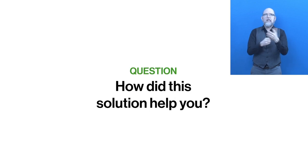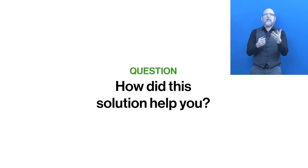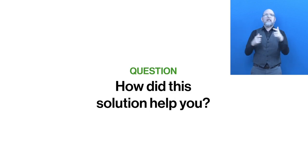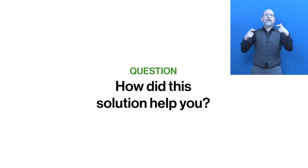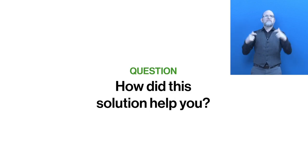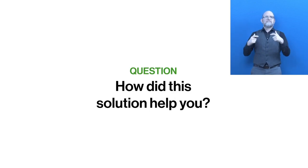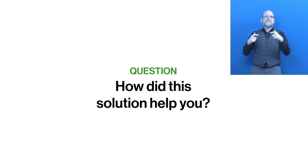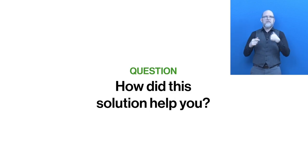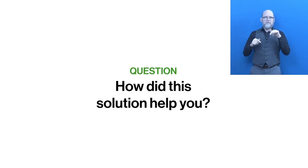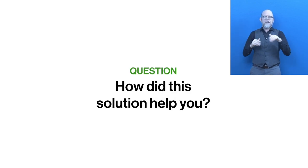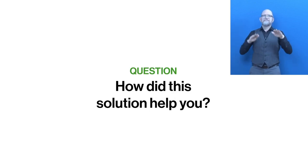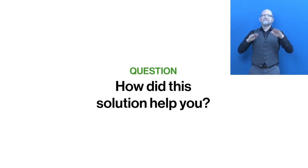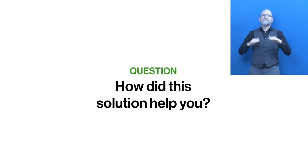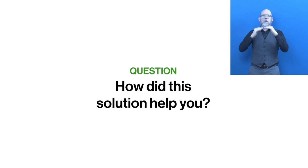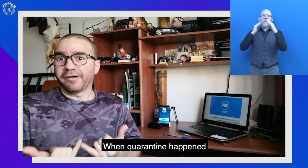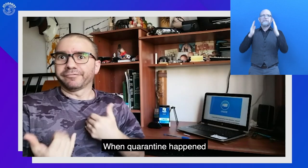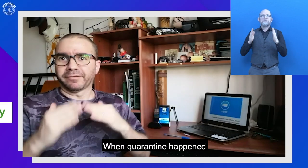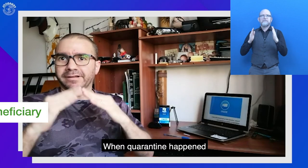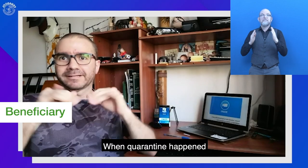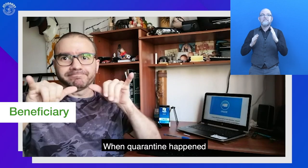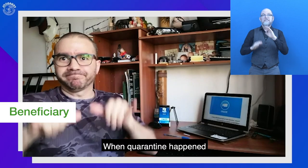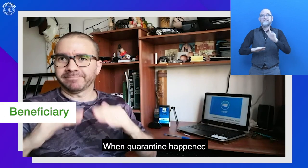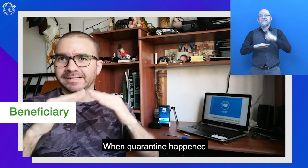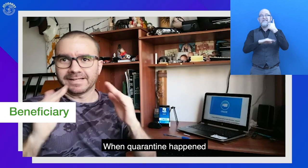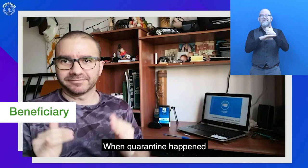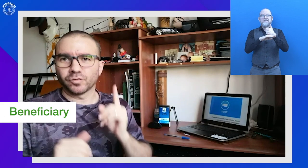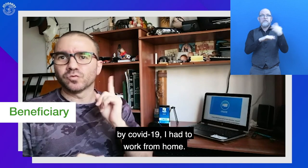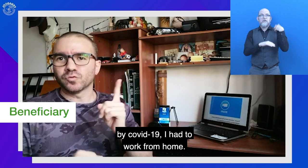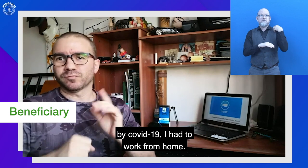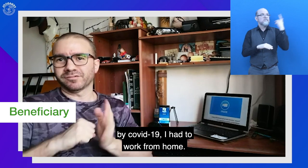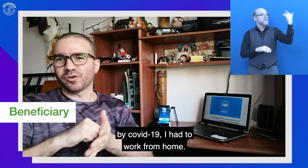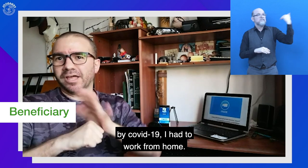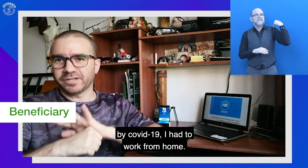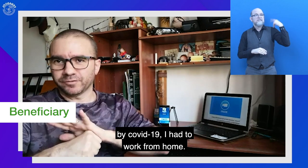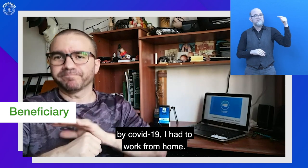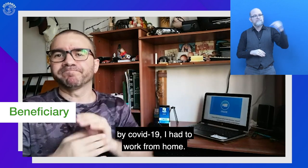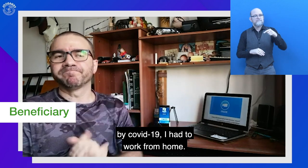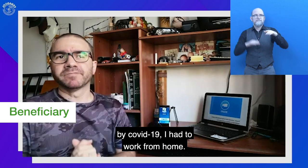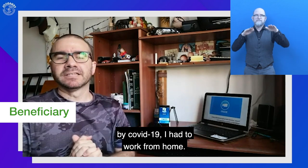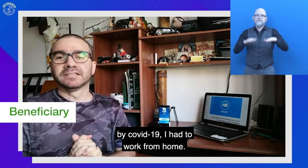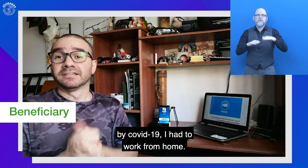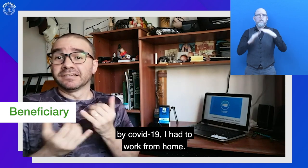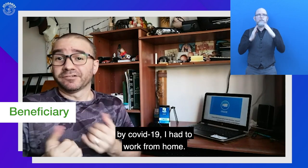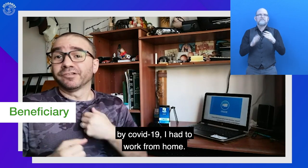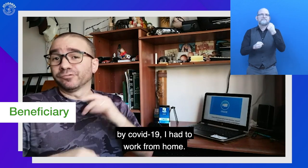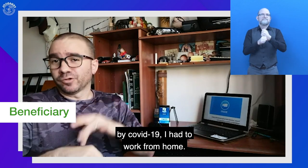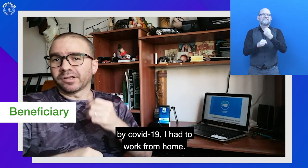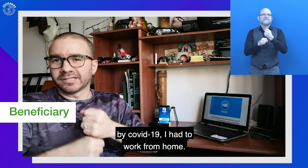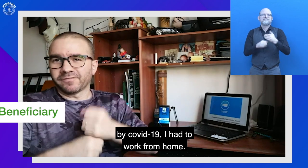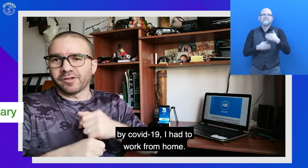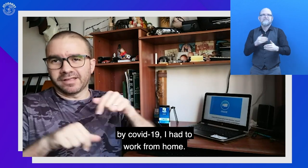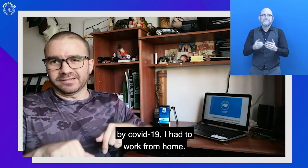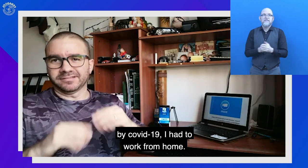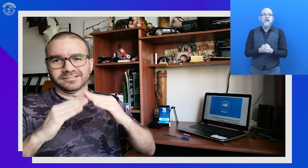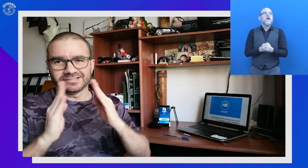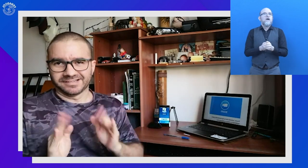How did this solution help you? When the quarantine happened by the Covid-19, I had to